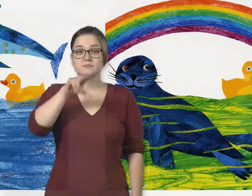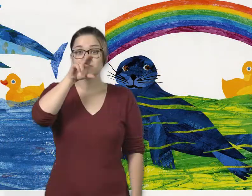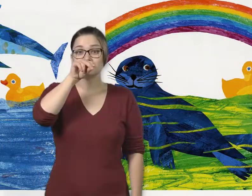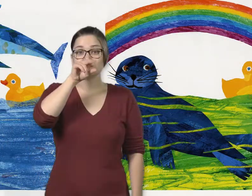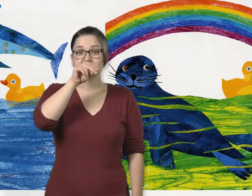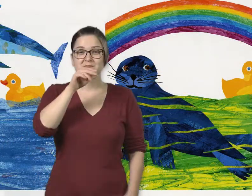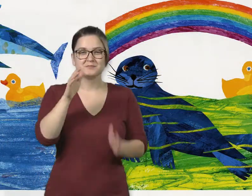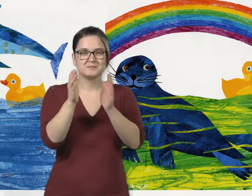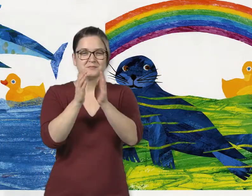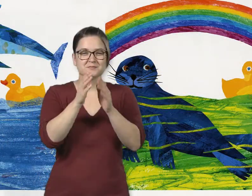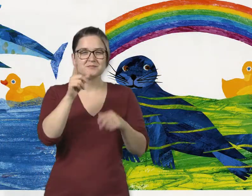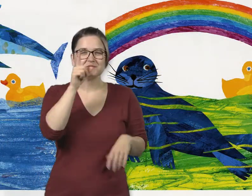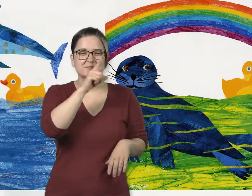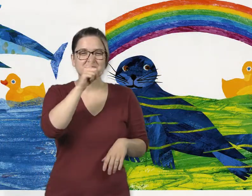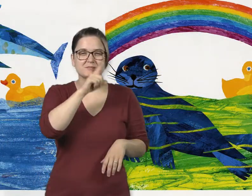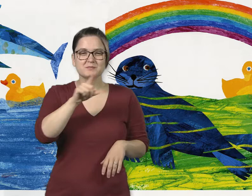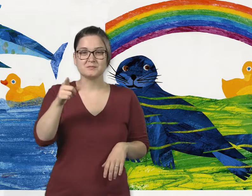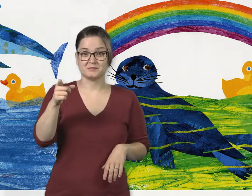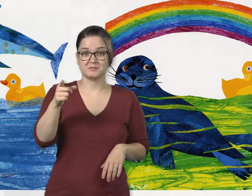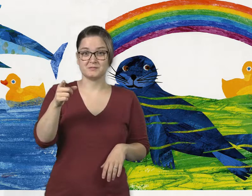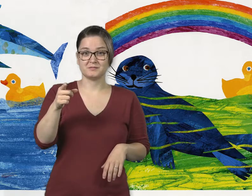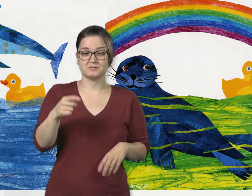The first little rubber duck drifts west.